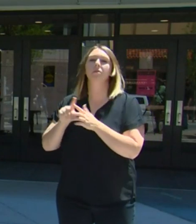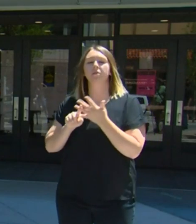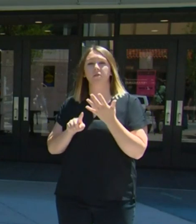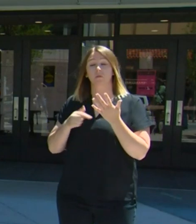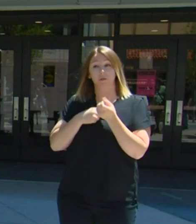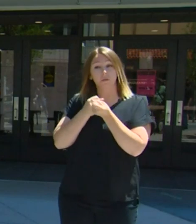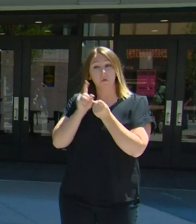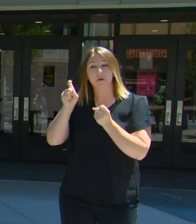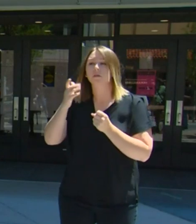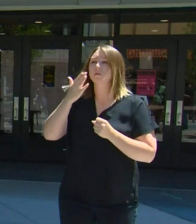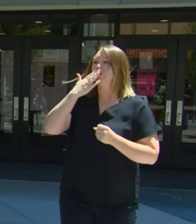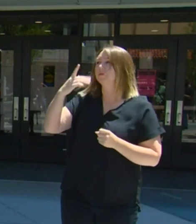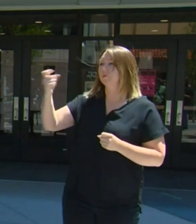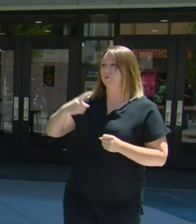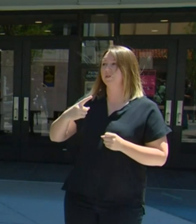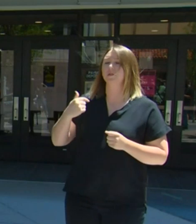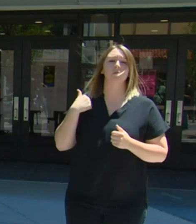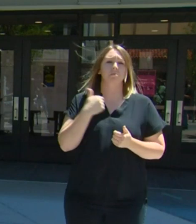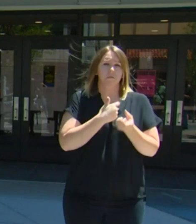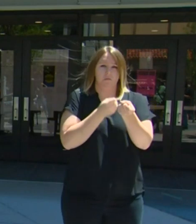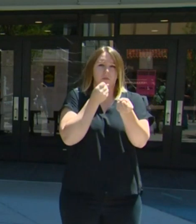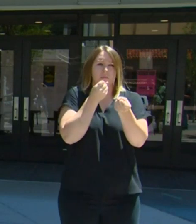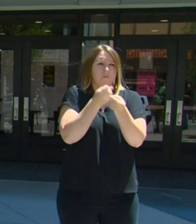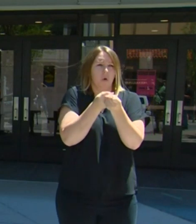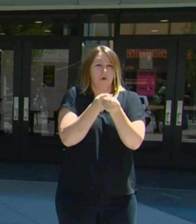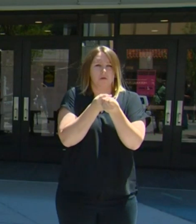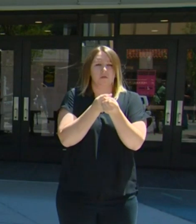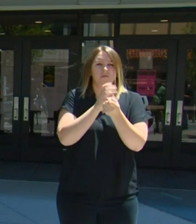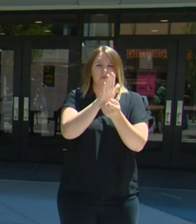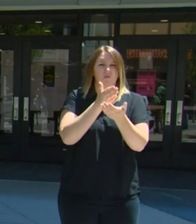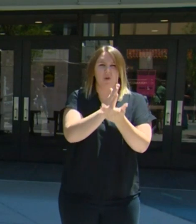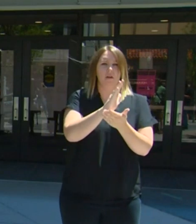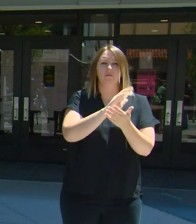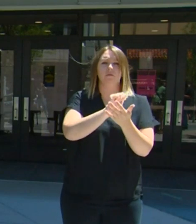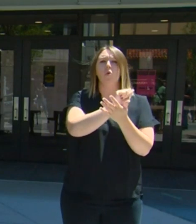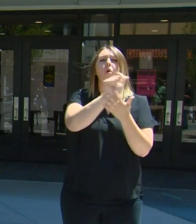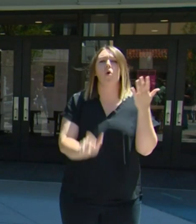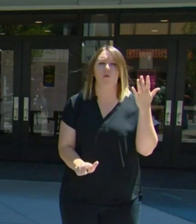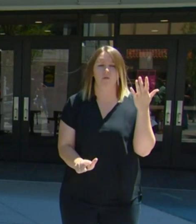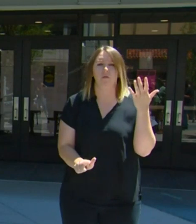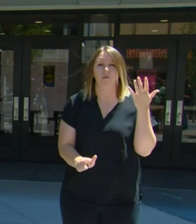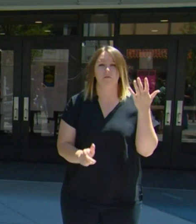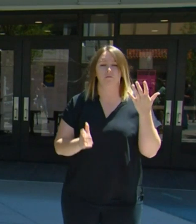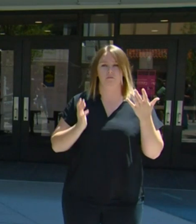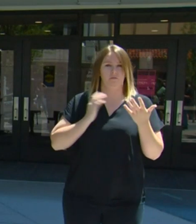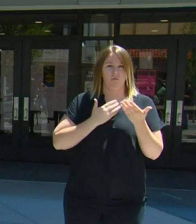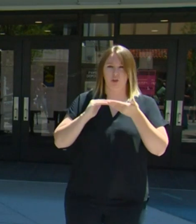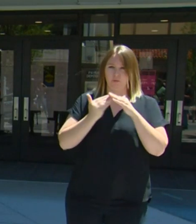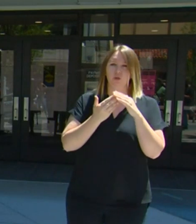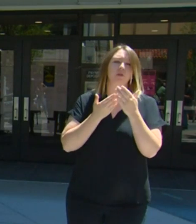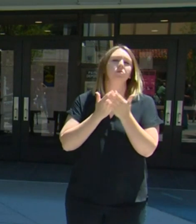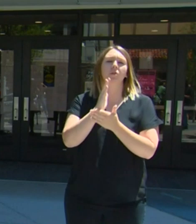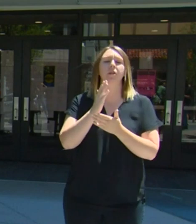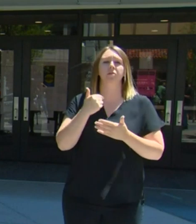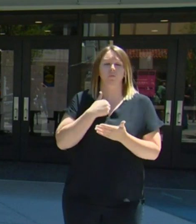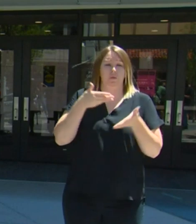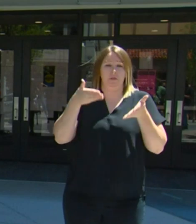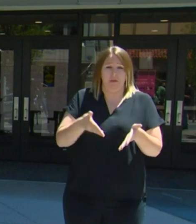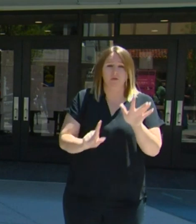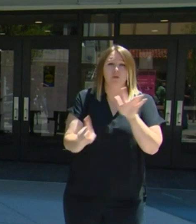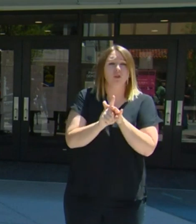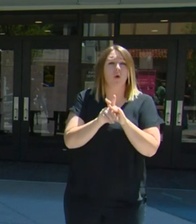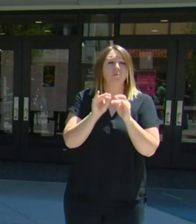We are supportive of all rights in our community and we are there to facilitate everyone's point of view being